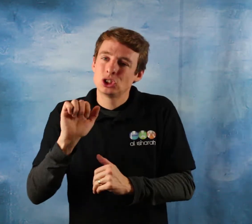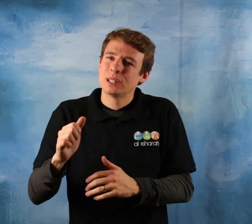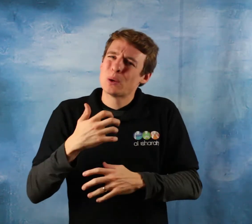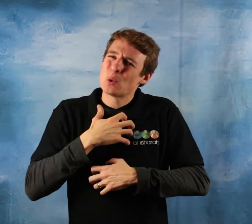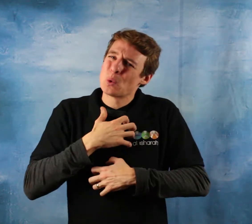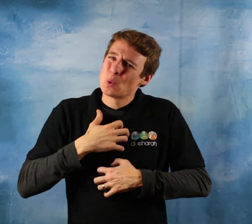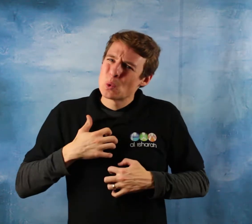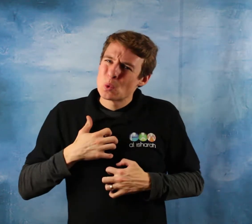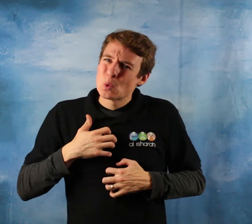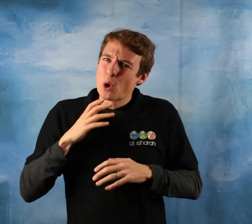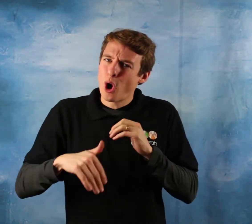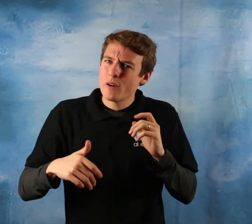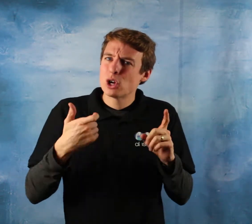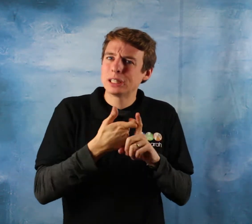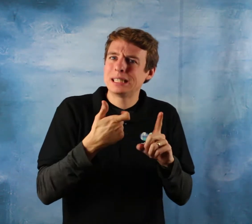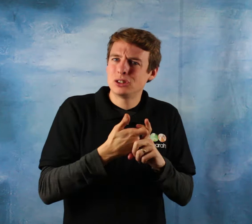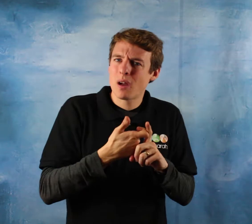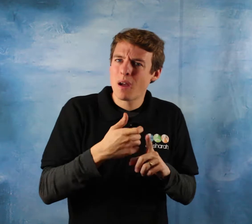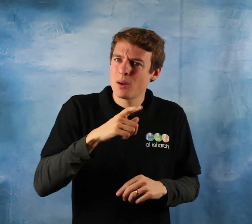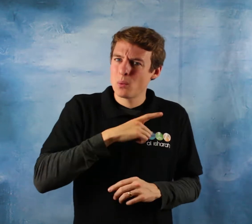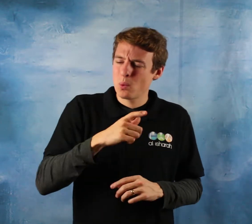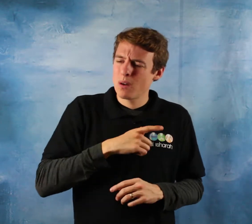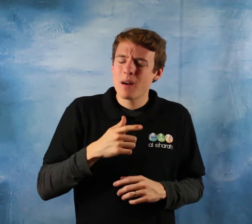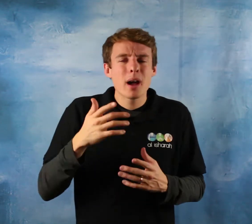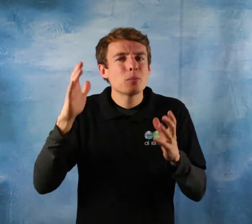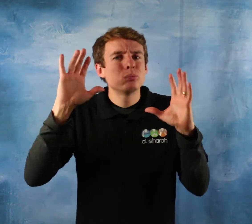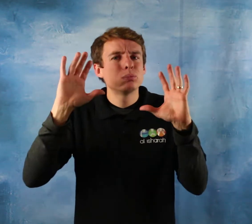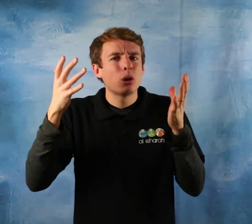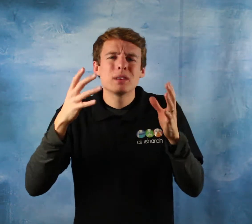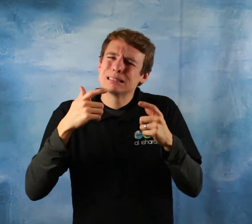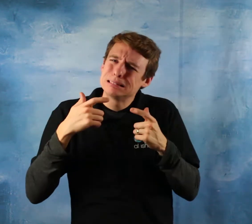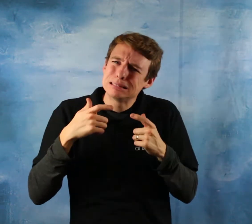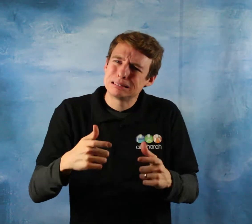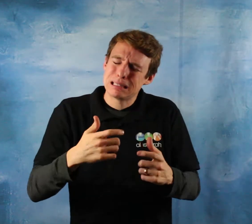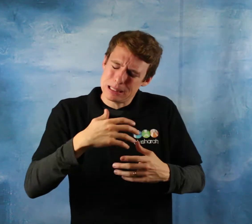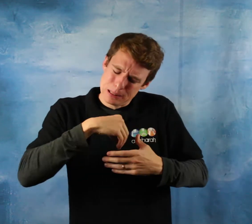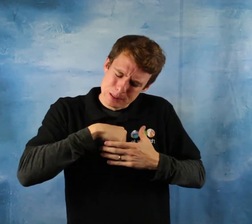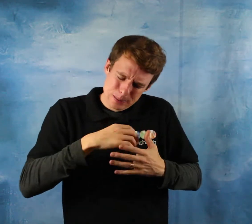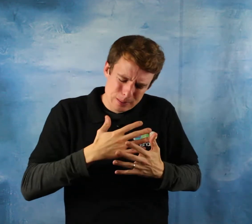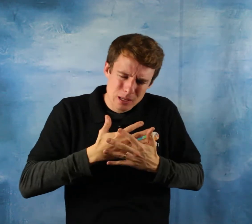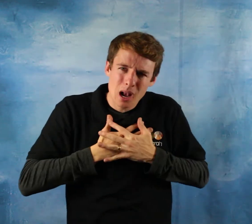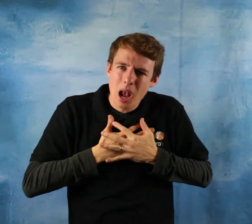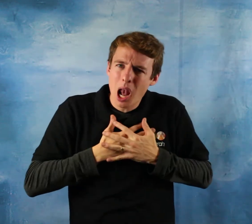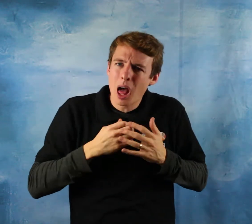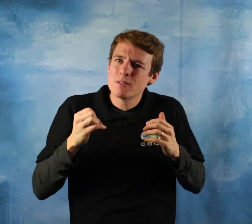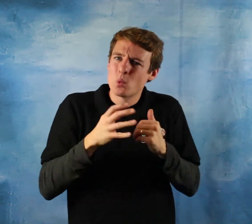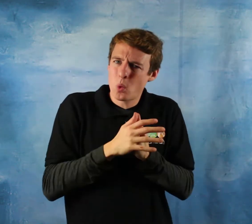how are we do we favour our friends over our wives do we favour going out and eating out and having a good time